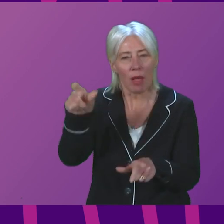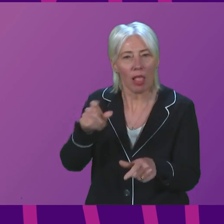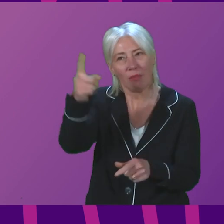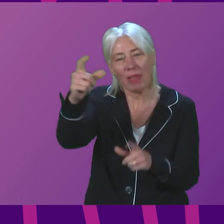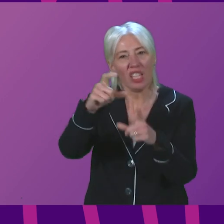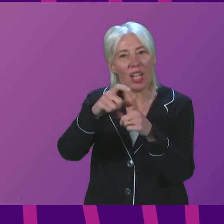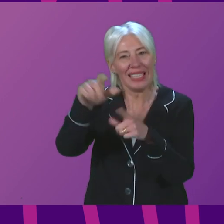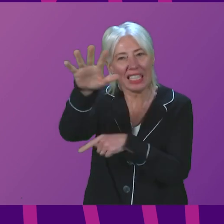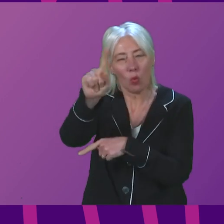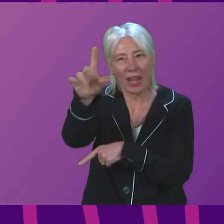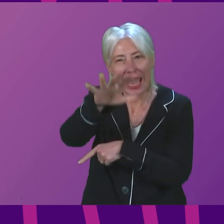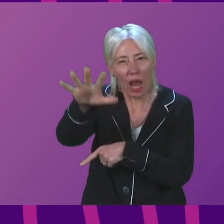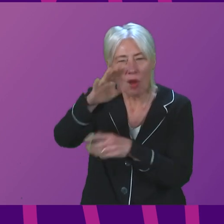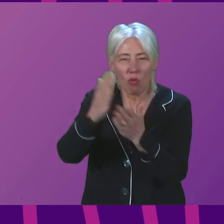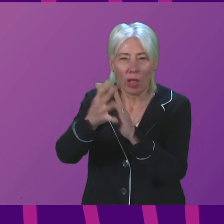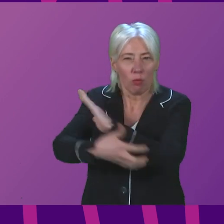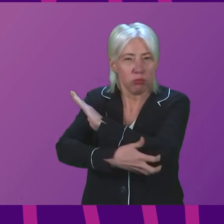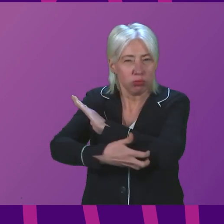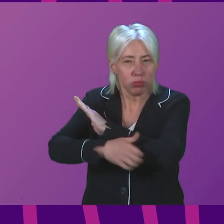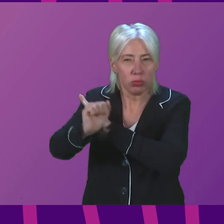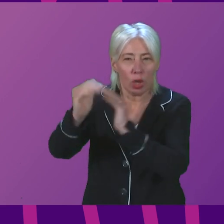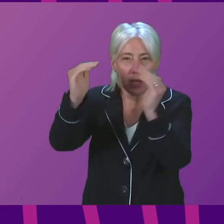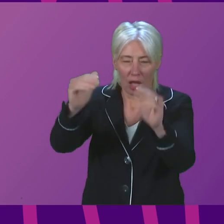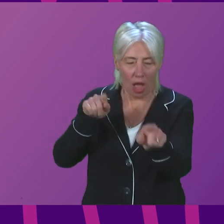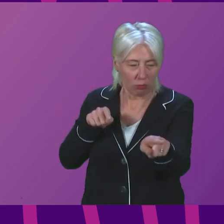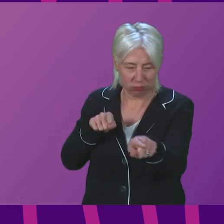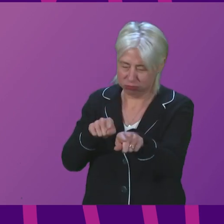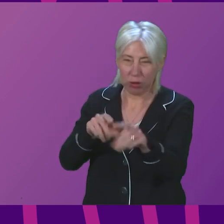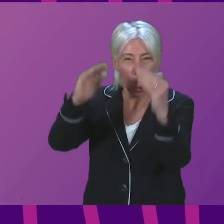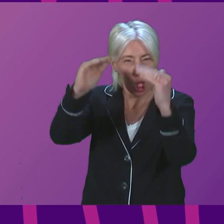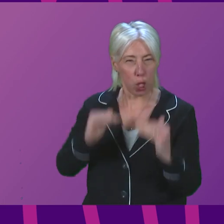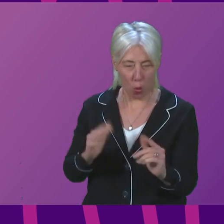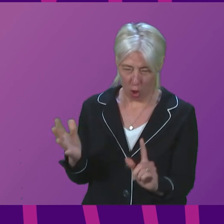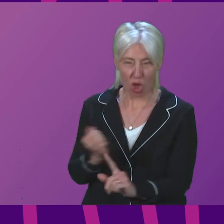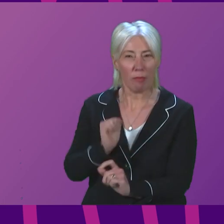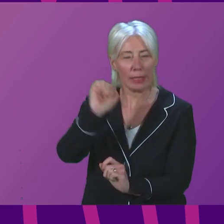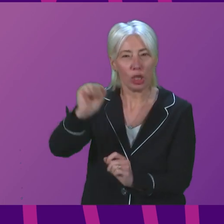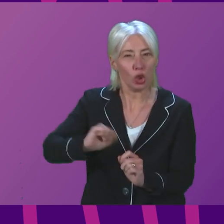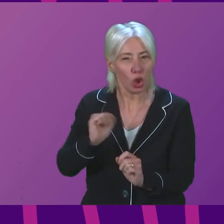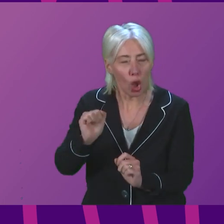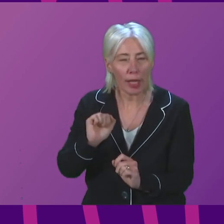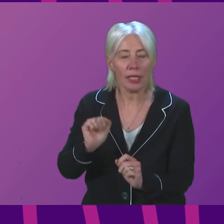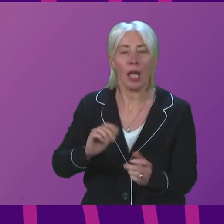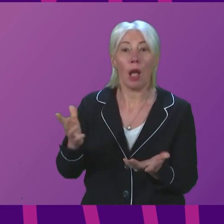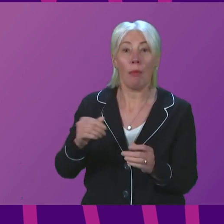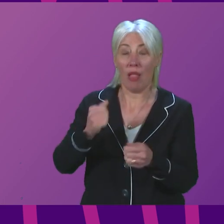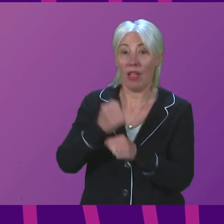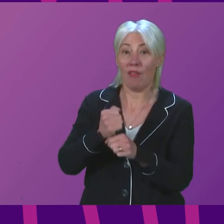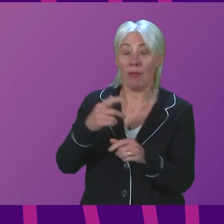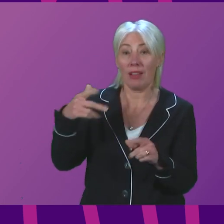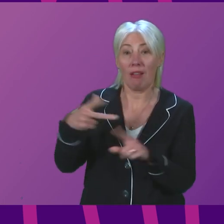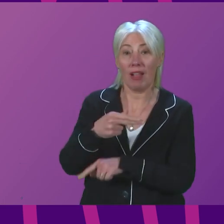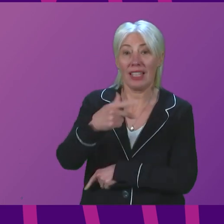an area of deep deprivation with among the lowest attainment in Scotland for whom the SNP government is cutting 79%